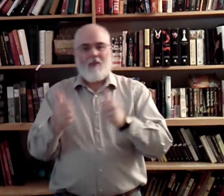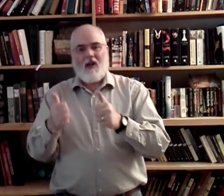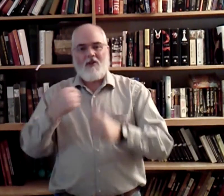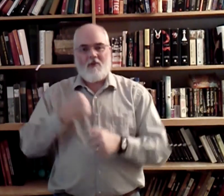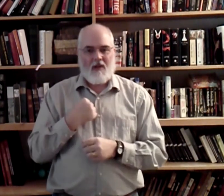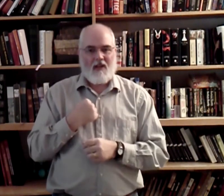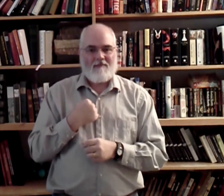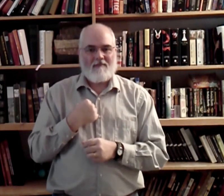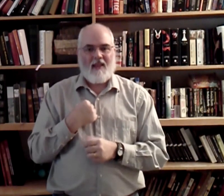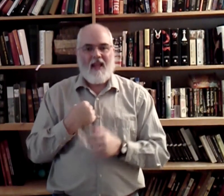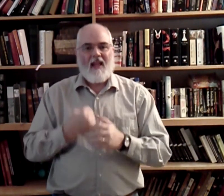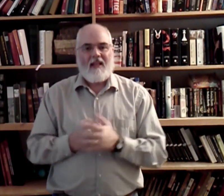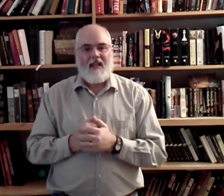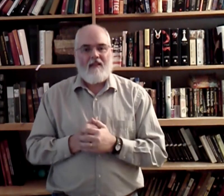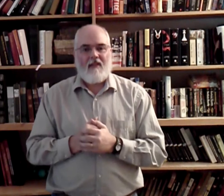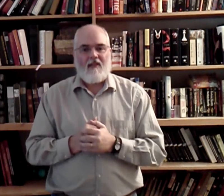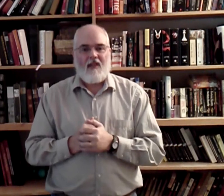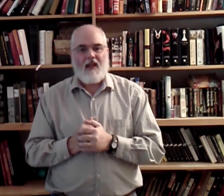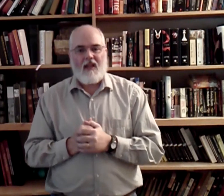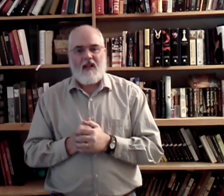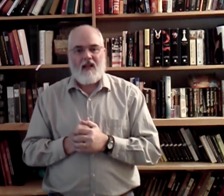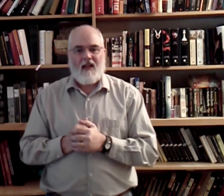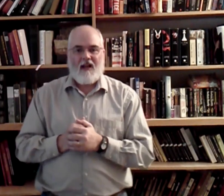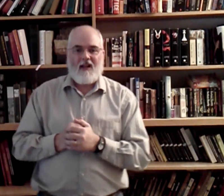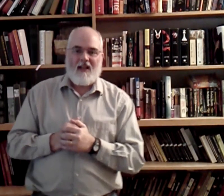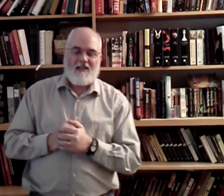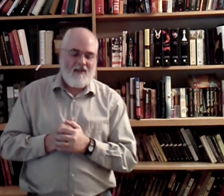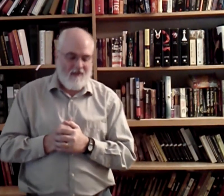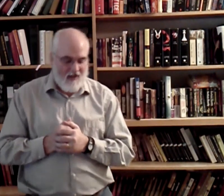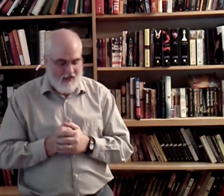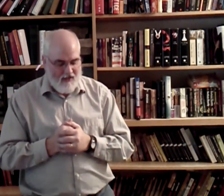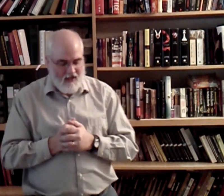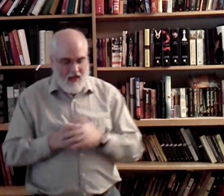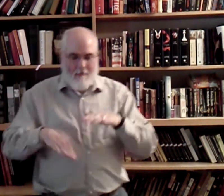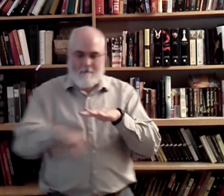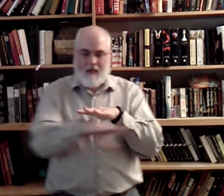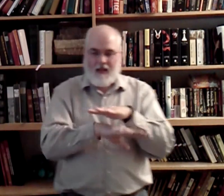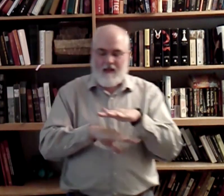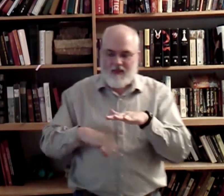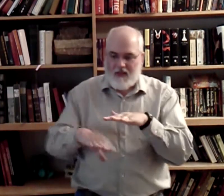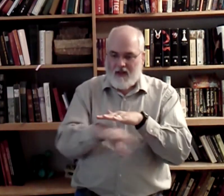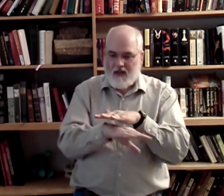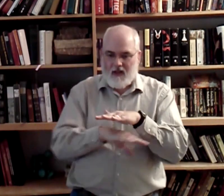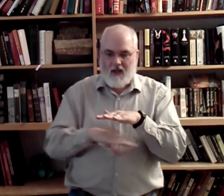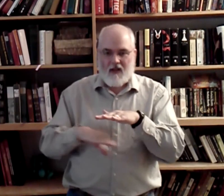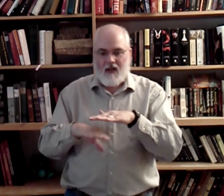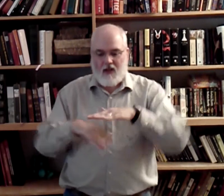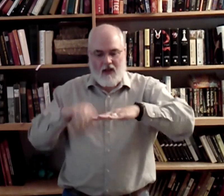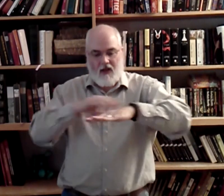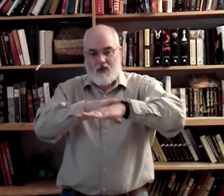Plunge me. Neath the healing cleansing flood. Beneath. Okay? Here's the